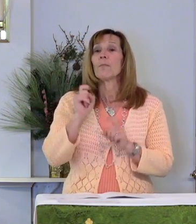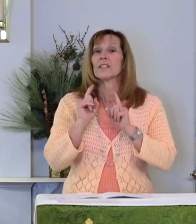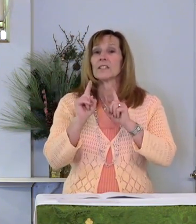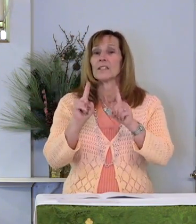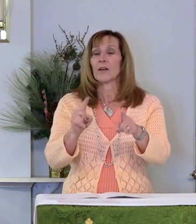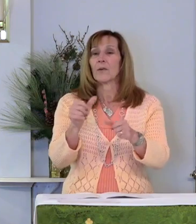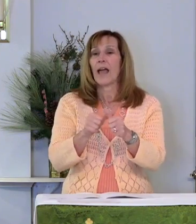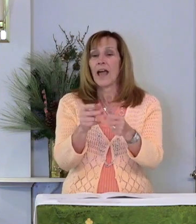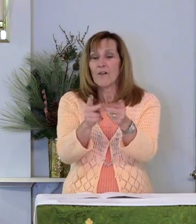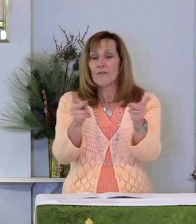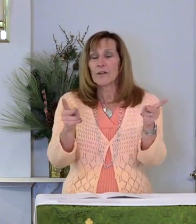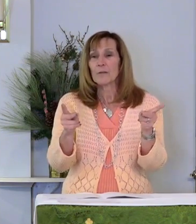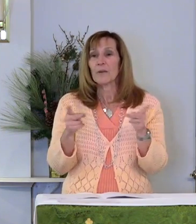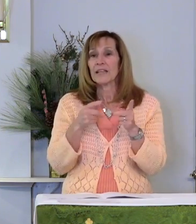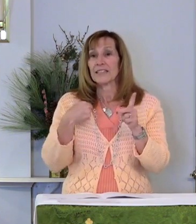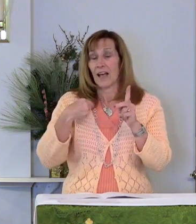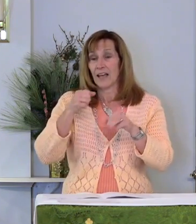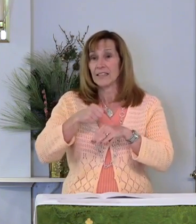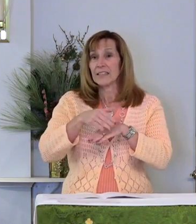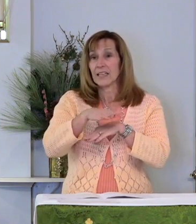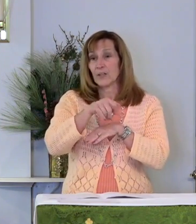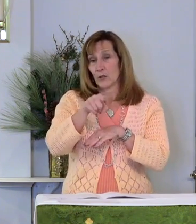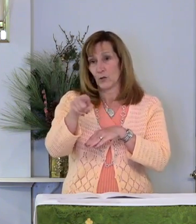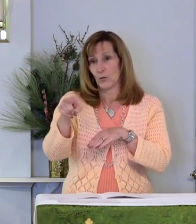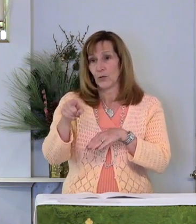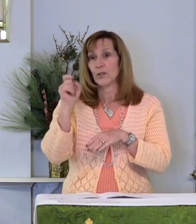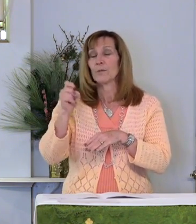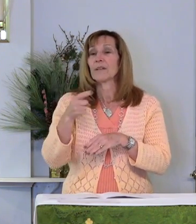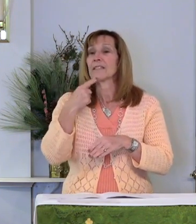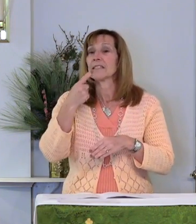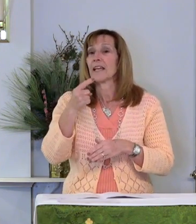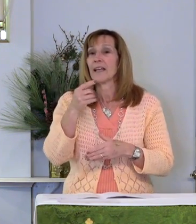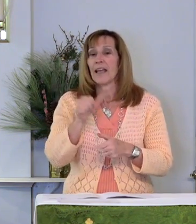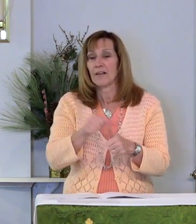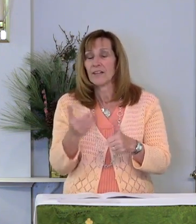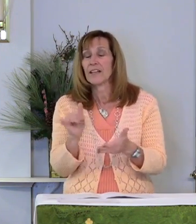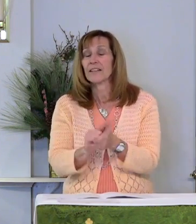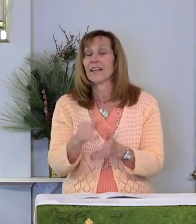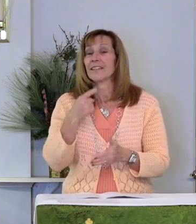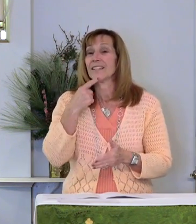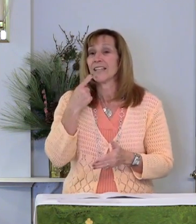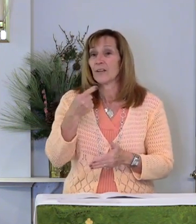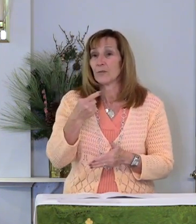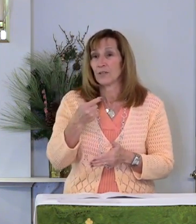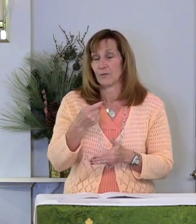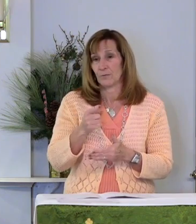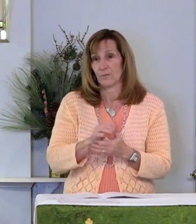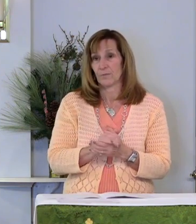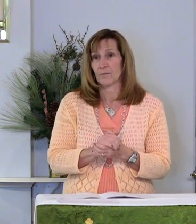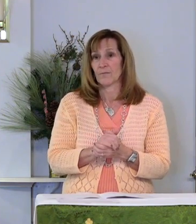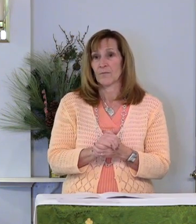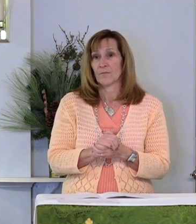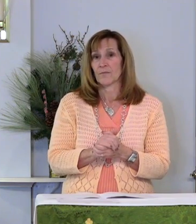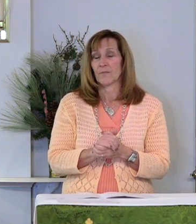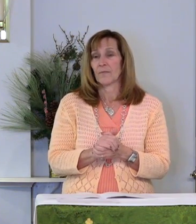go everywhere I send you. You must say everything I tell you to say.